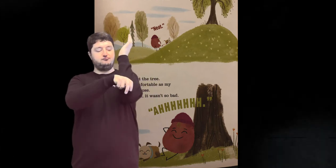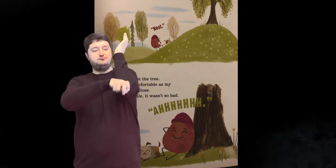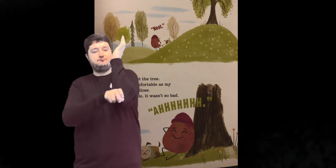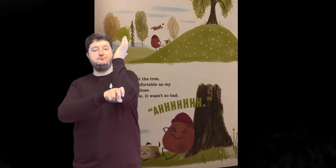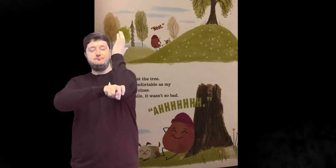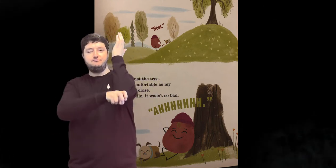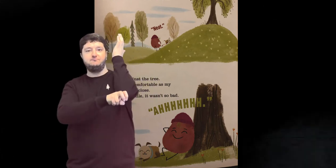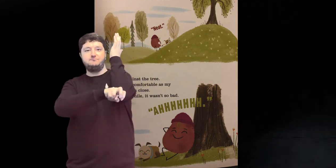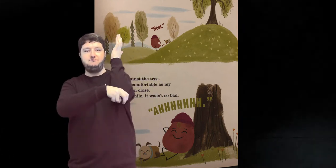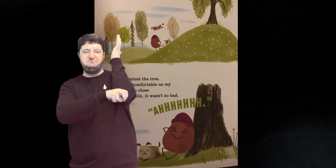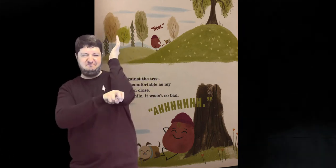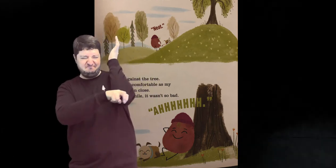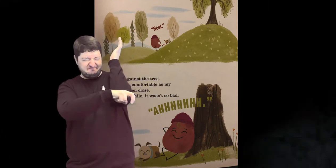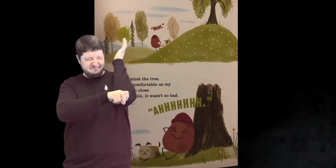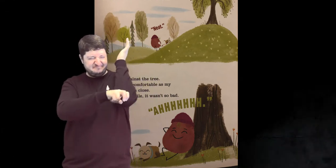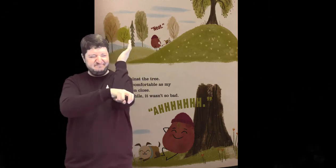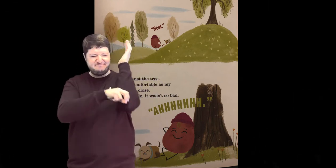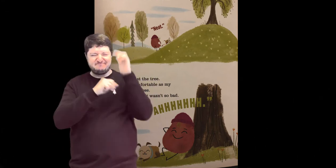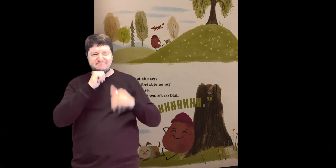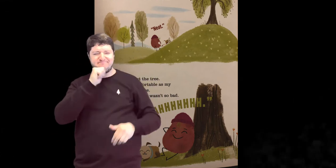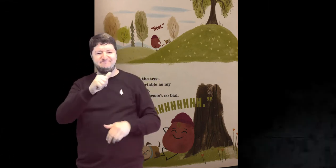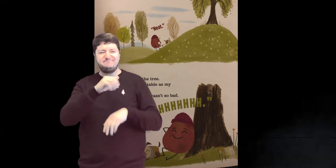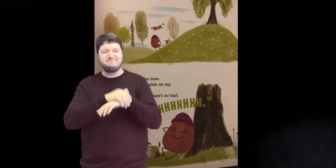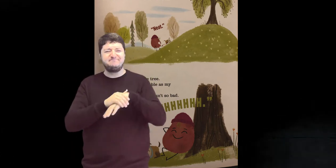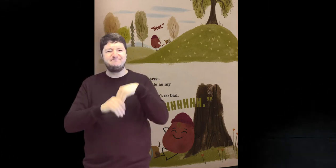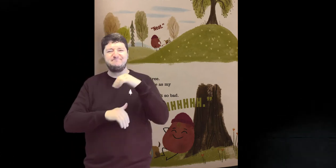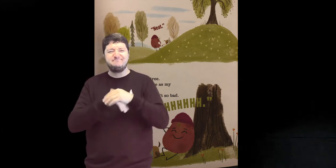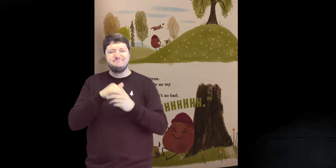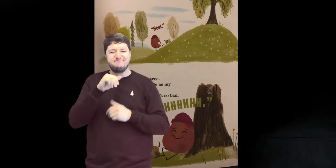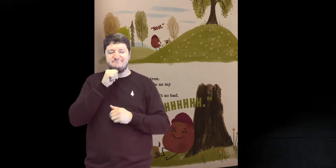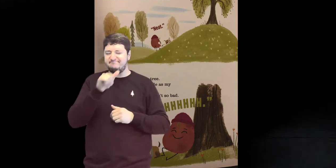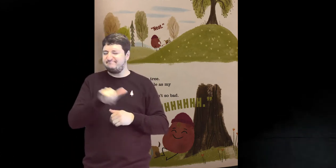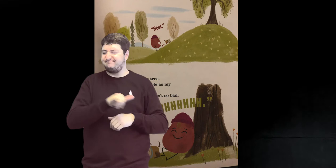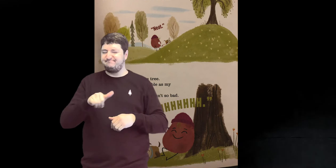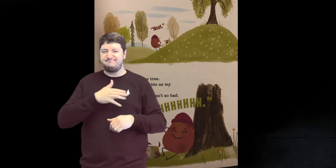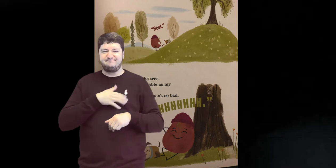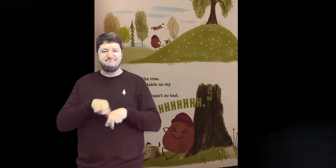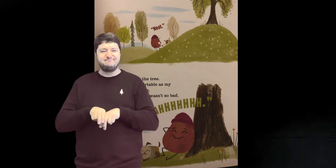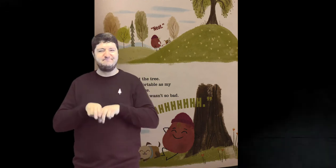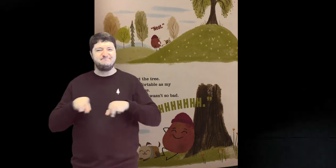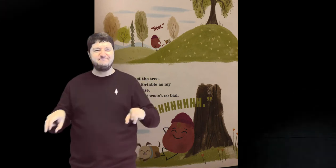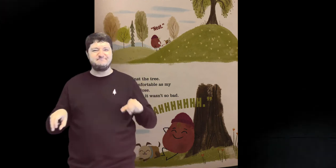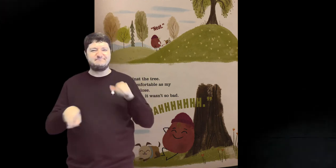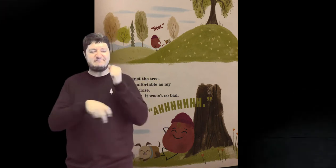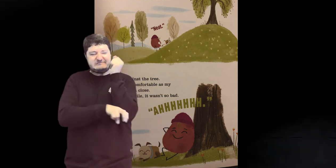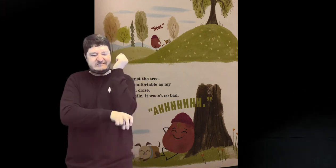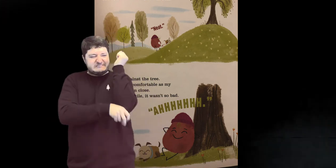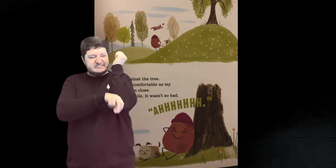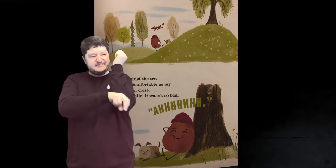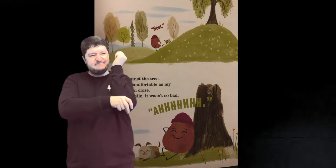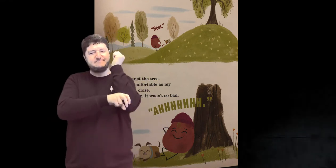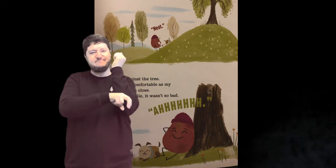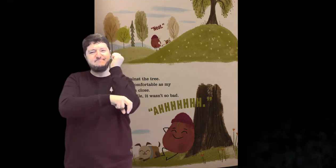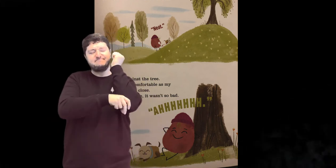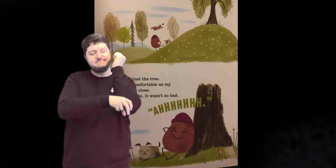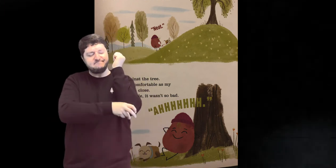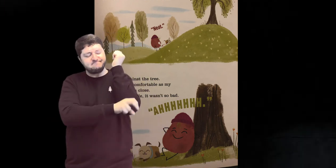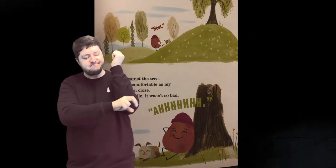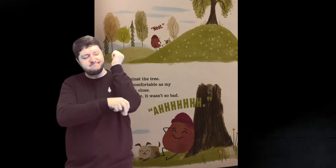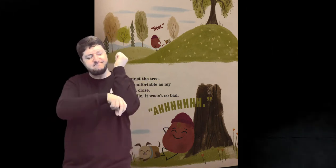I leaned against the tree It wasn't as comfortable As my couch Not even close But after